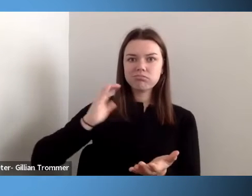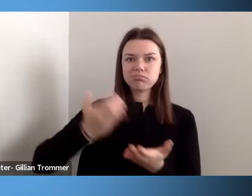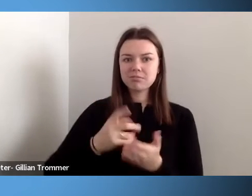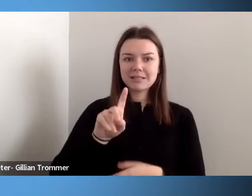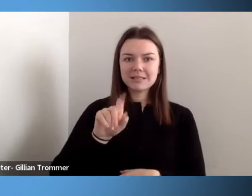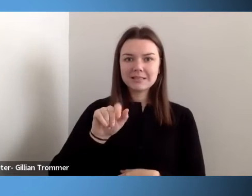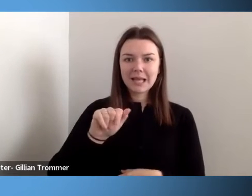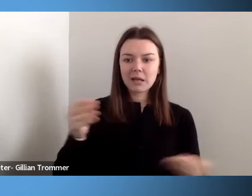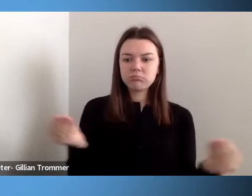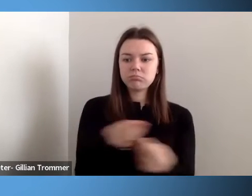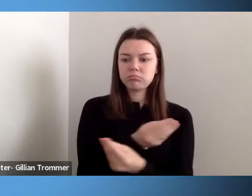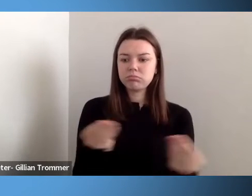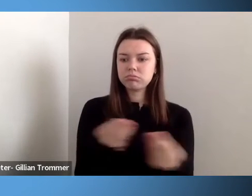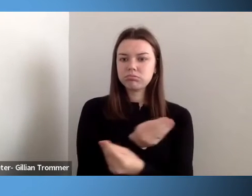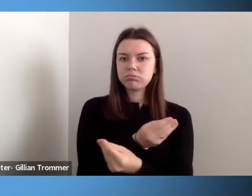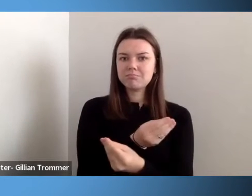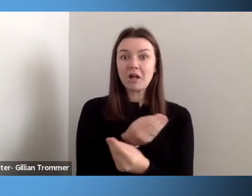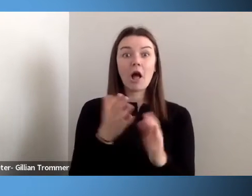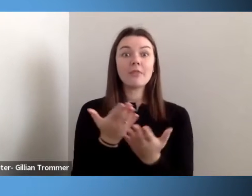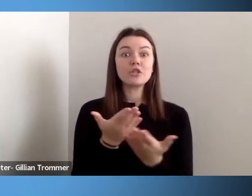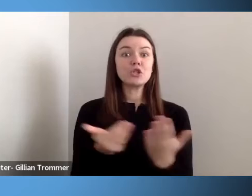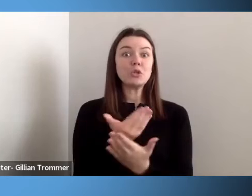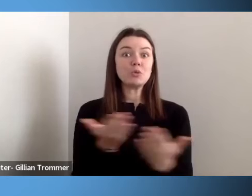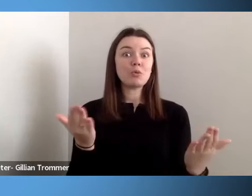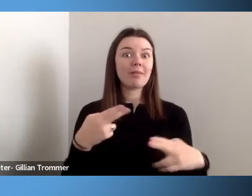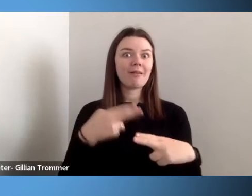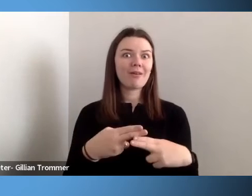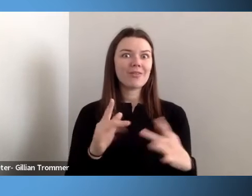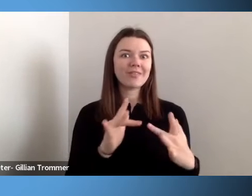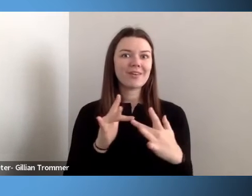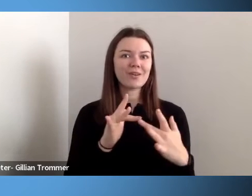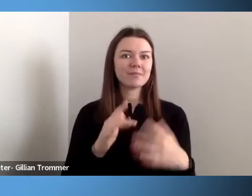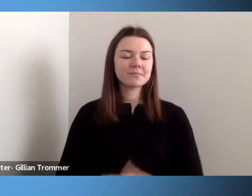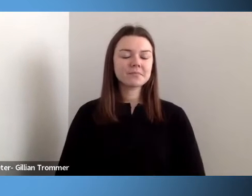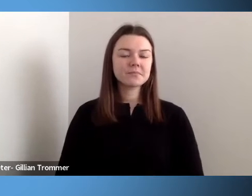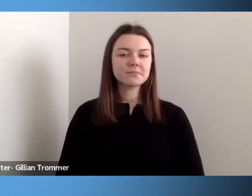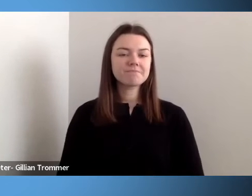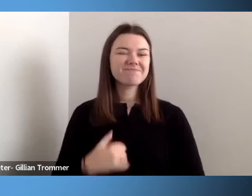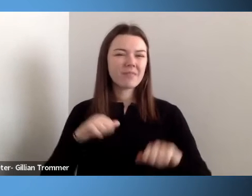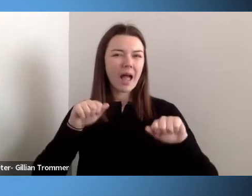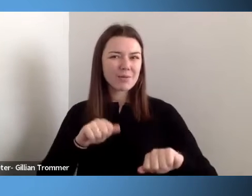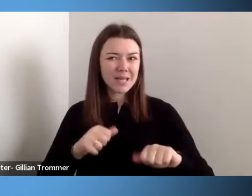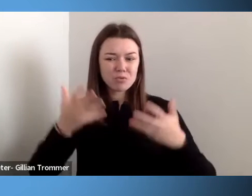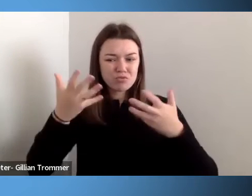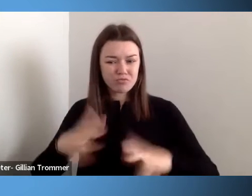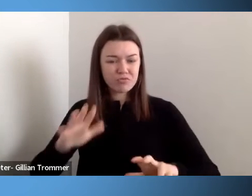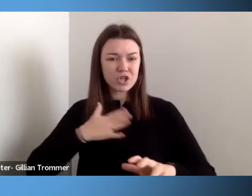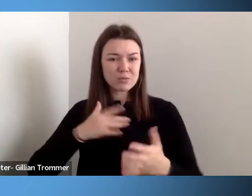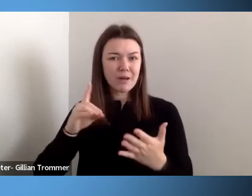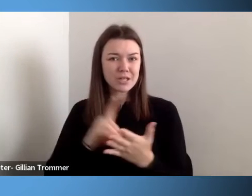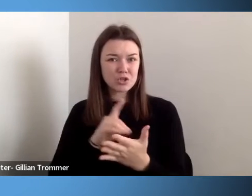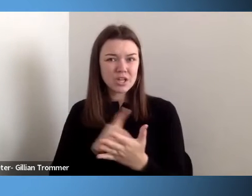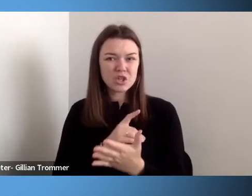I was able to finish my dissertation just two months behind my original